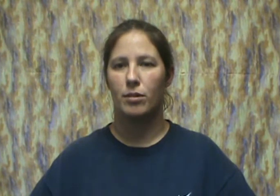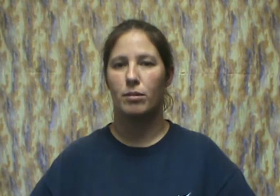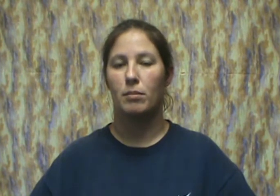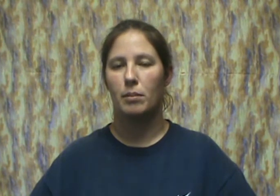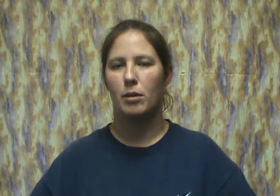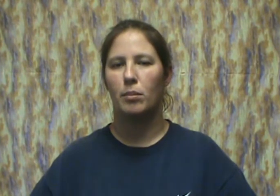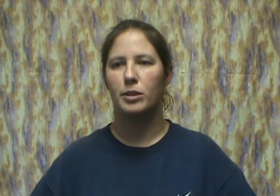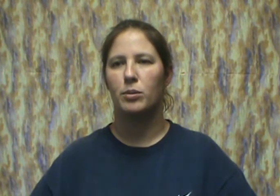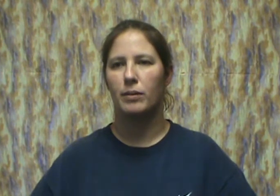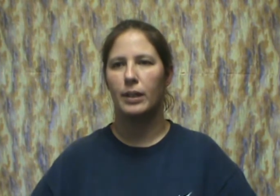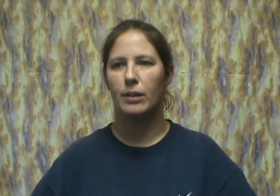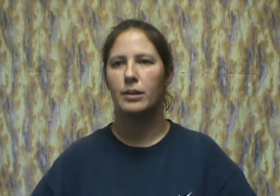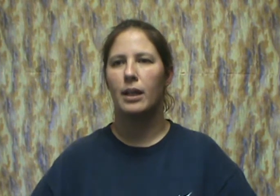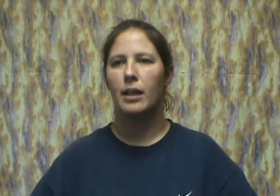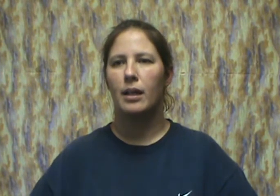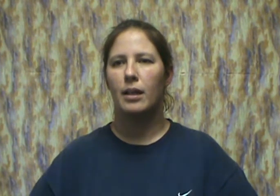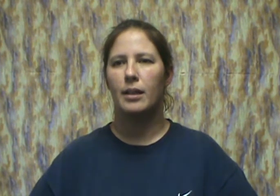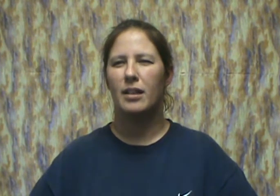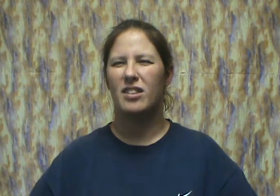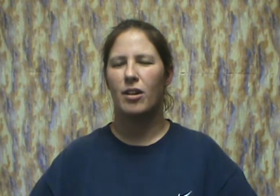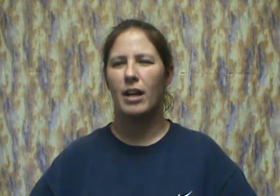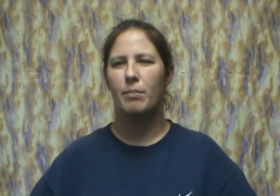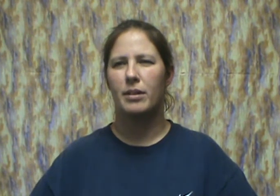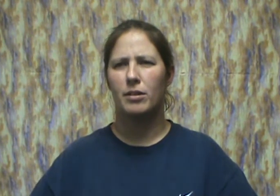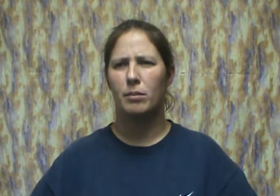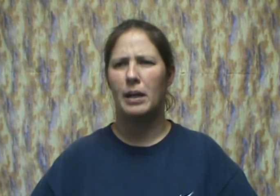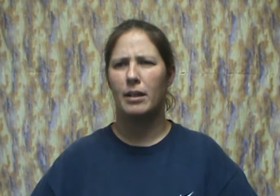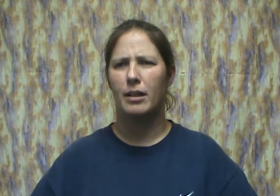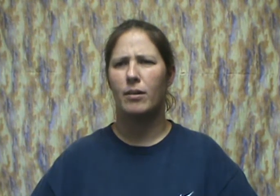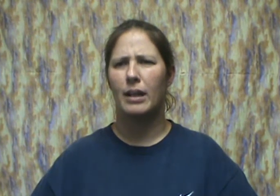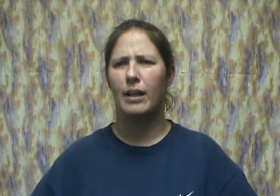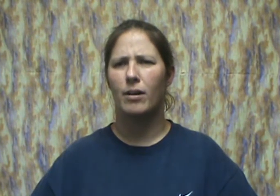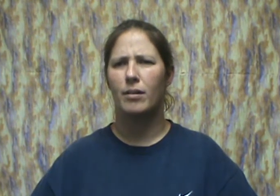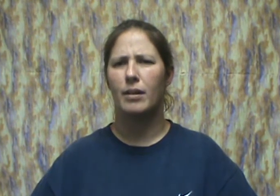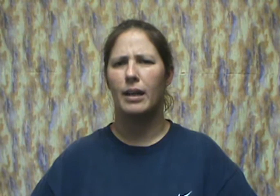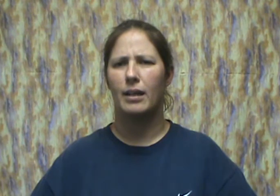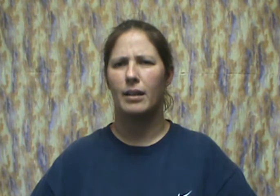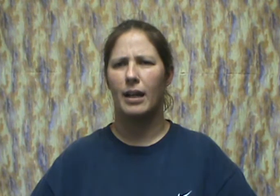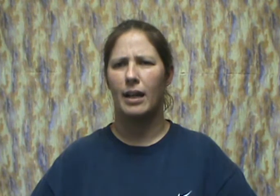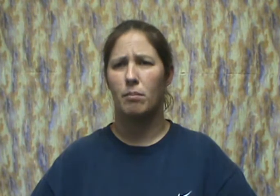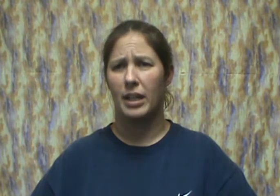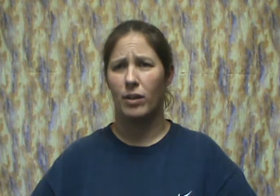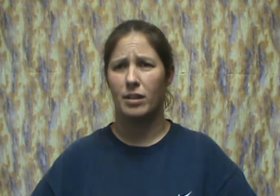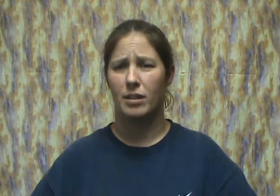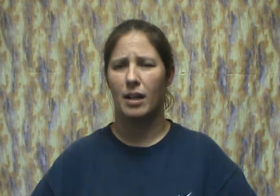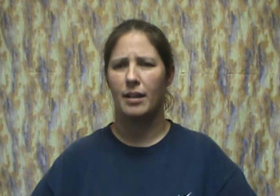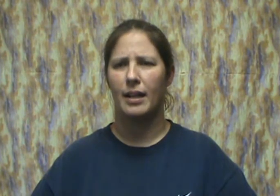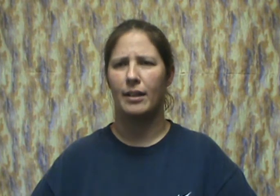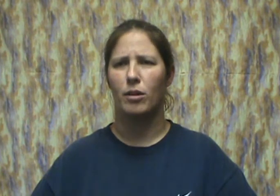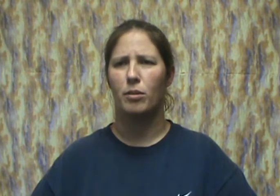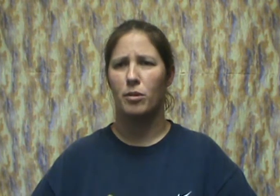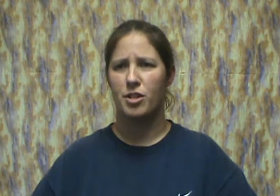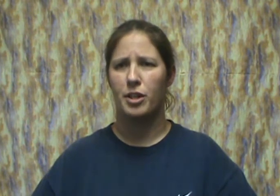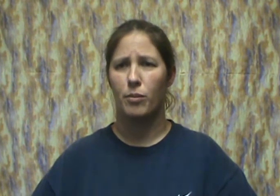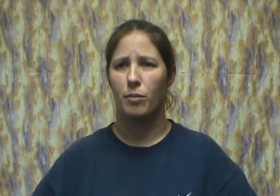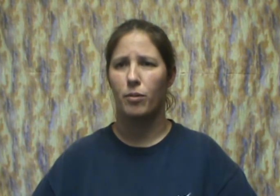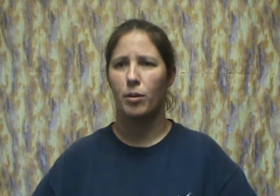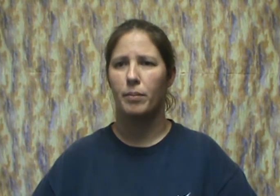for almost 12 years. It didn't start happening until about a year later, and I had migraines a lot. I had to go to the emergency room for them.